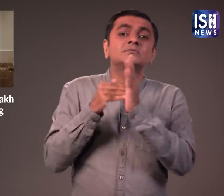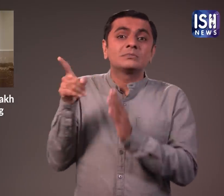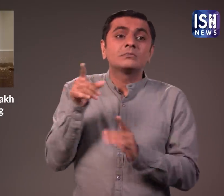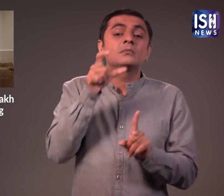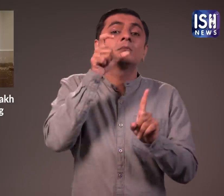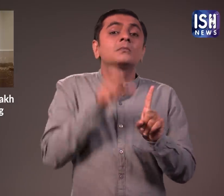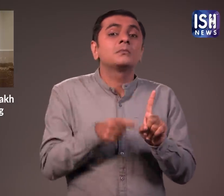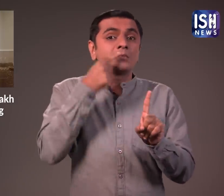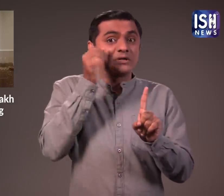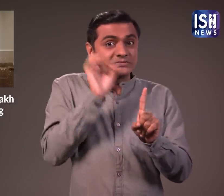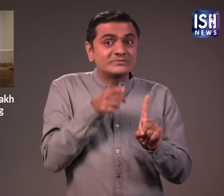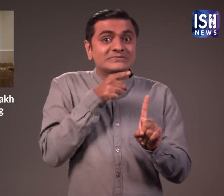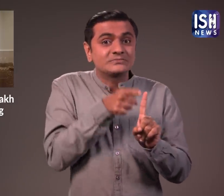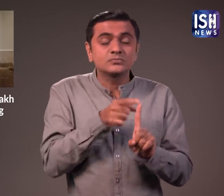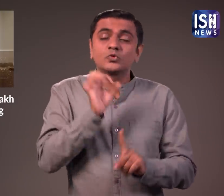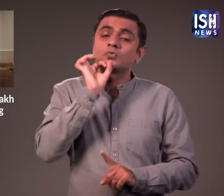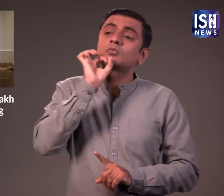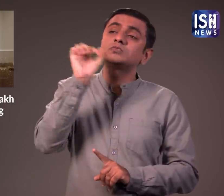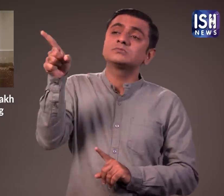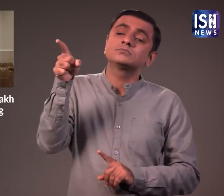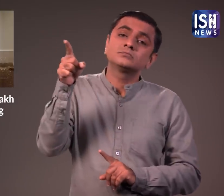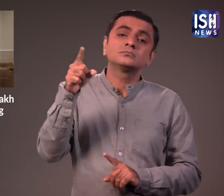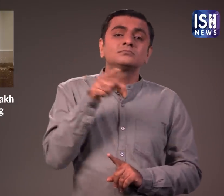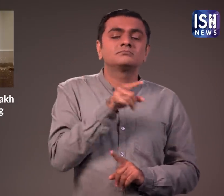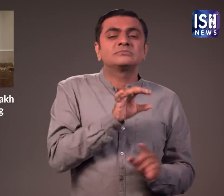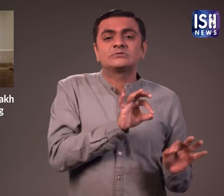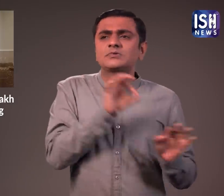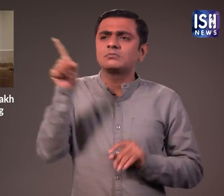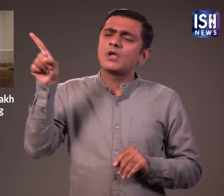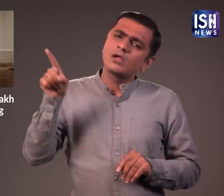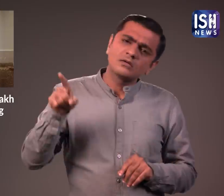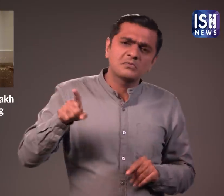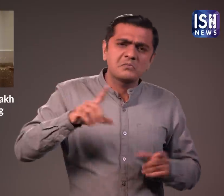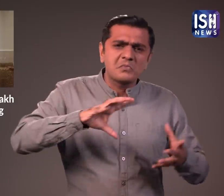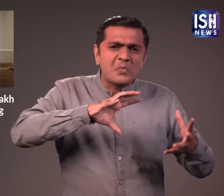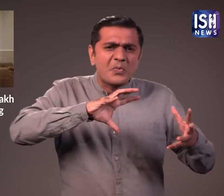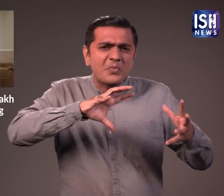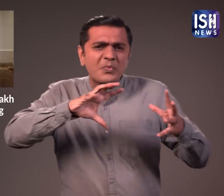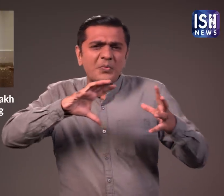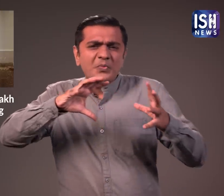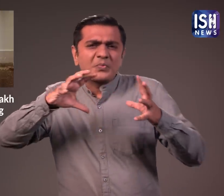This is why the man places the order and the costume took 40 days to make.